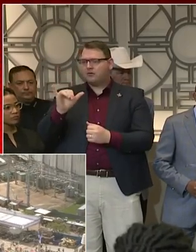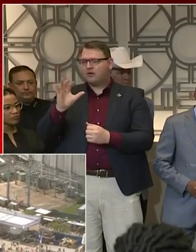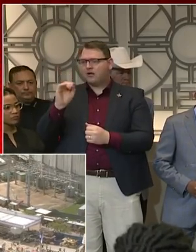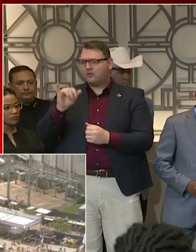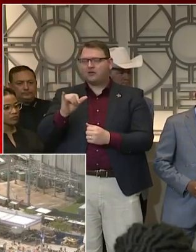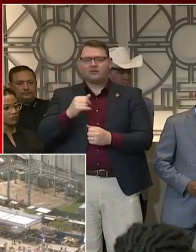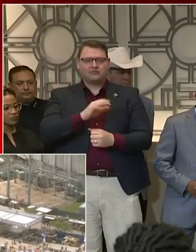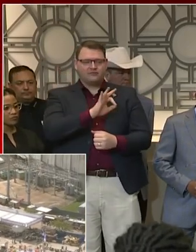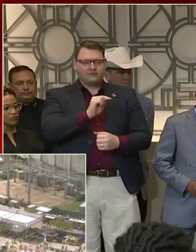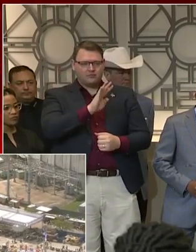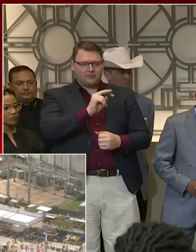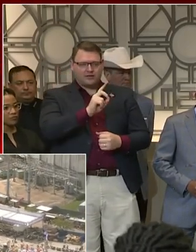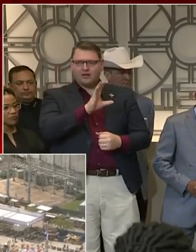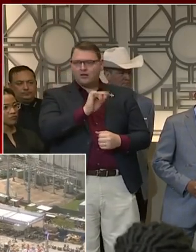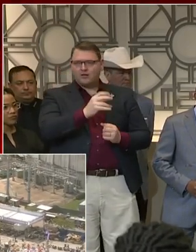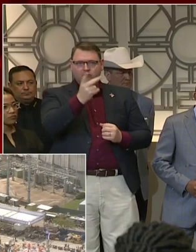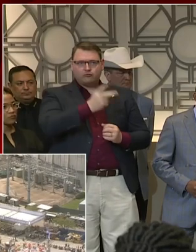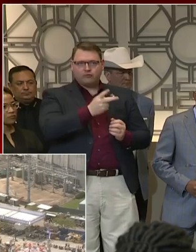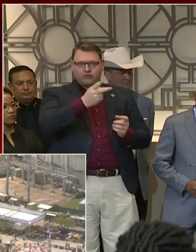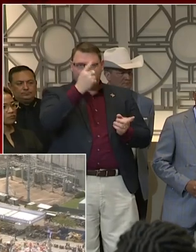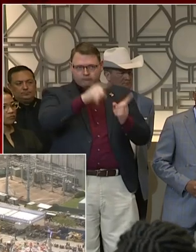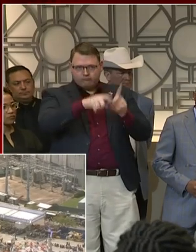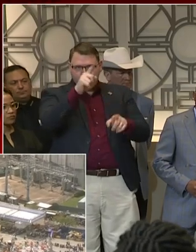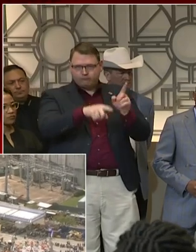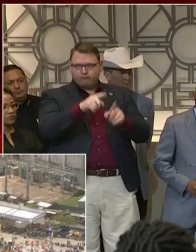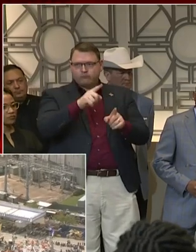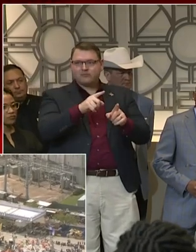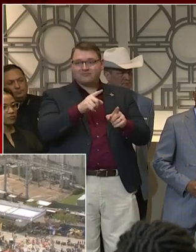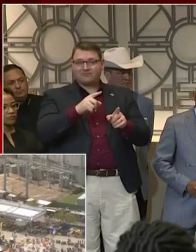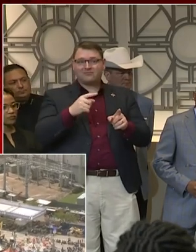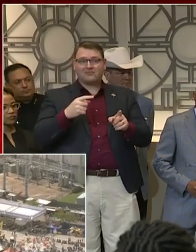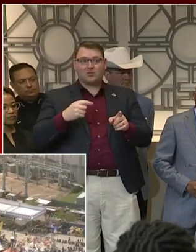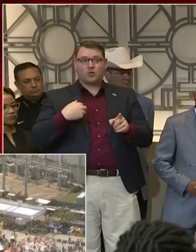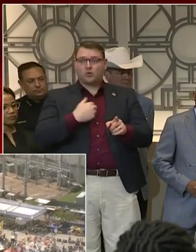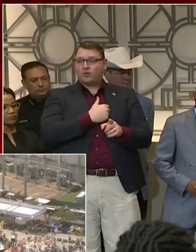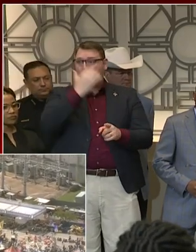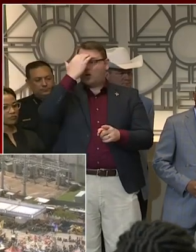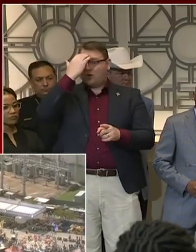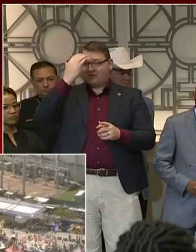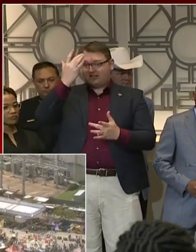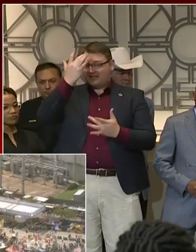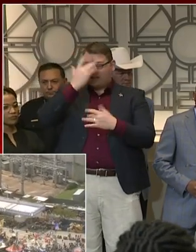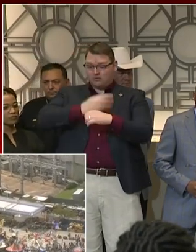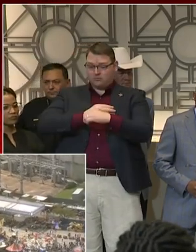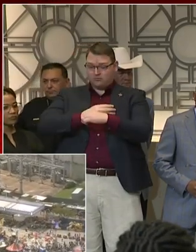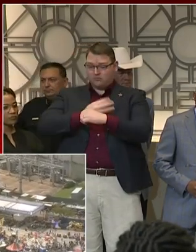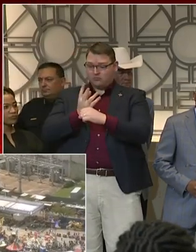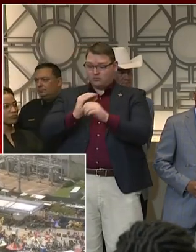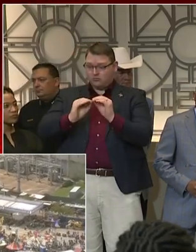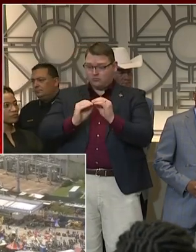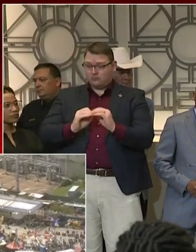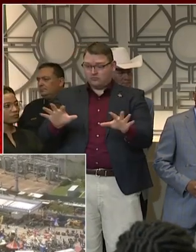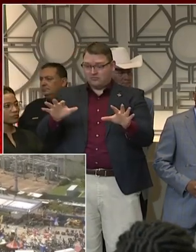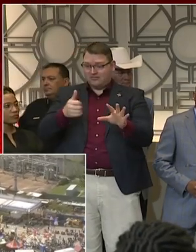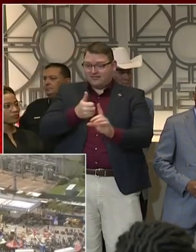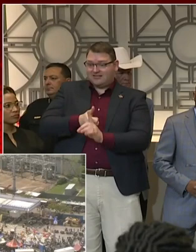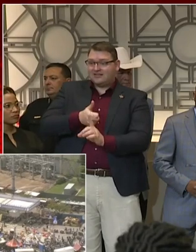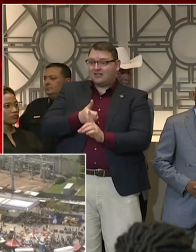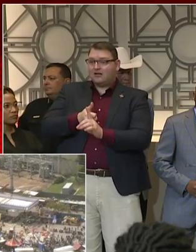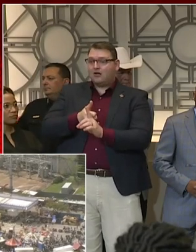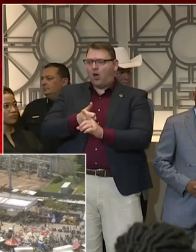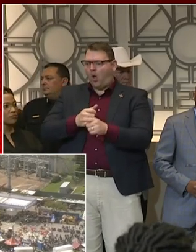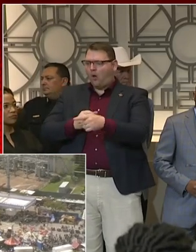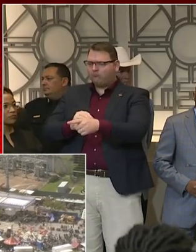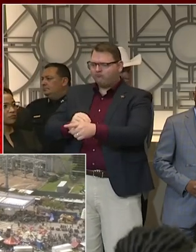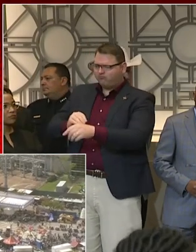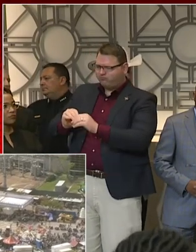all recognize that this virus does not respect political boundaries. So we're working very, very closely together. I